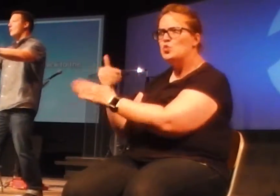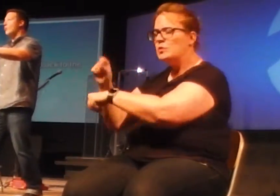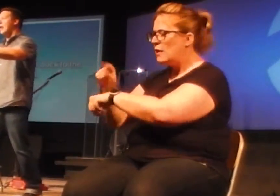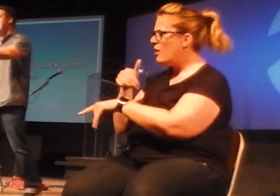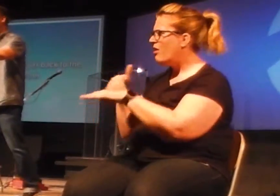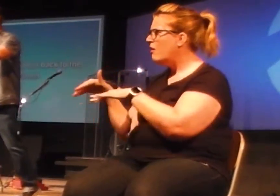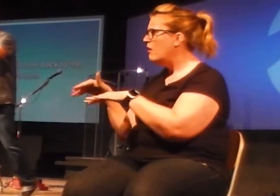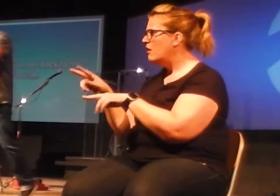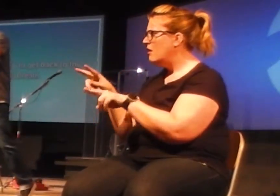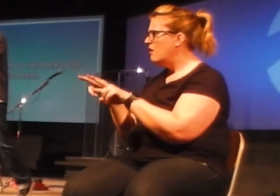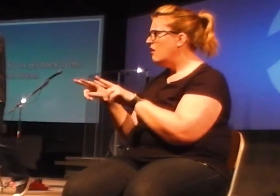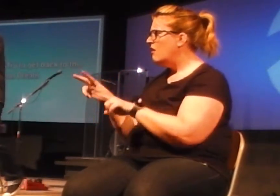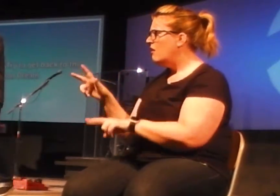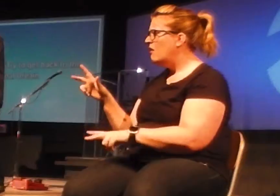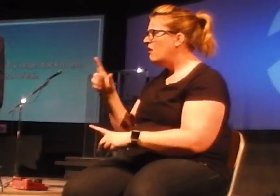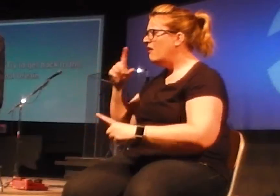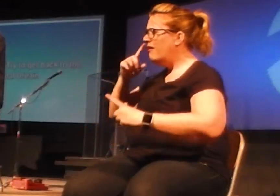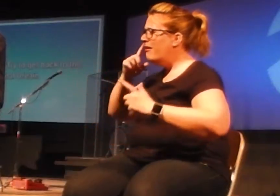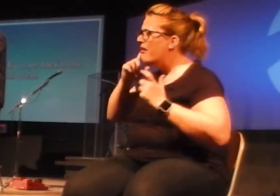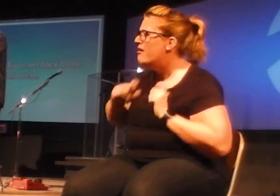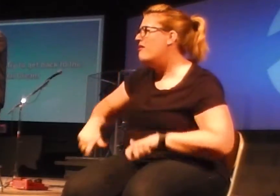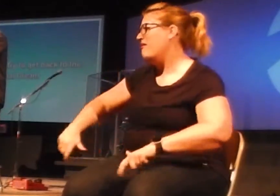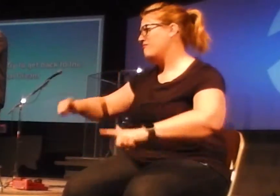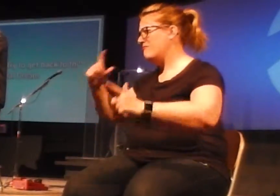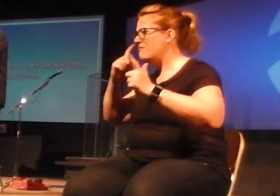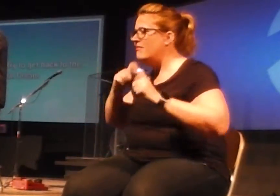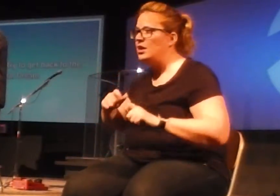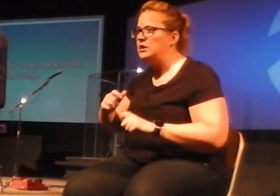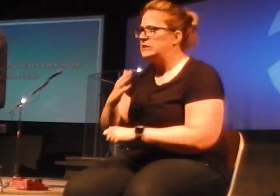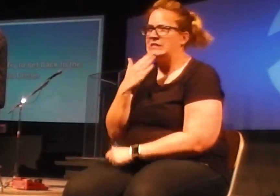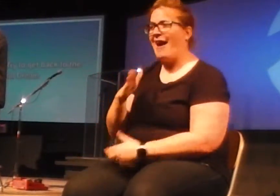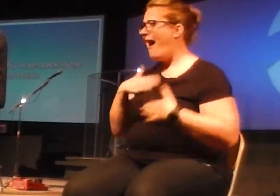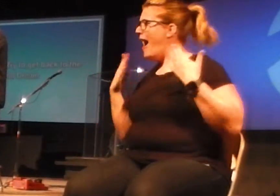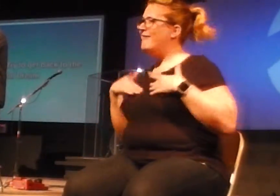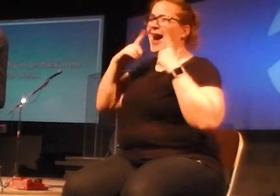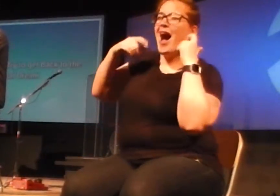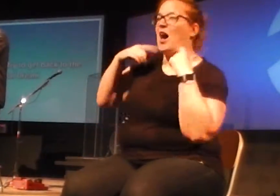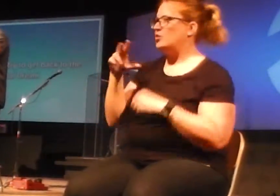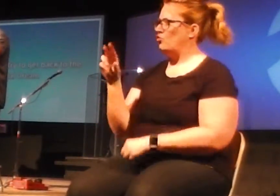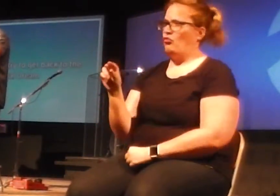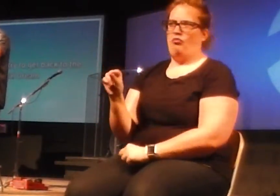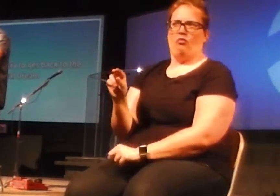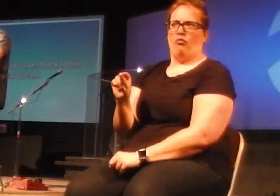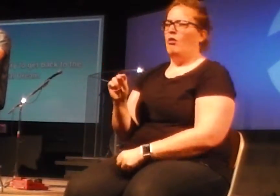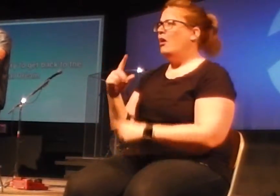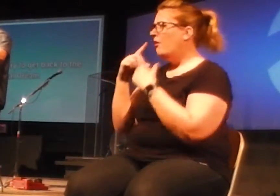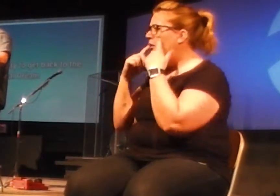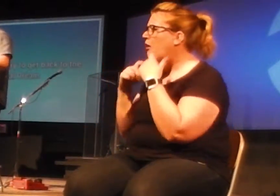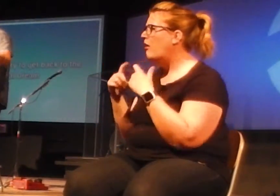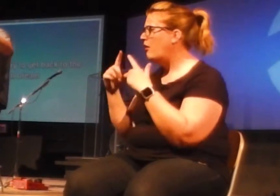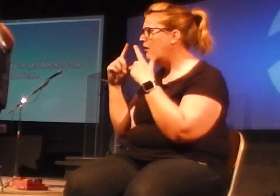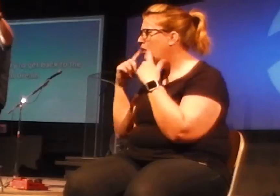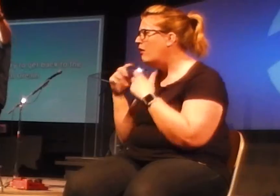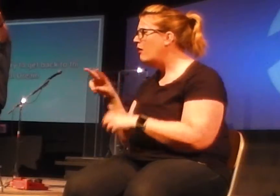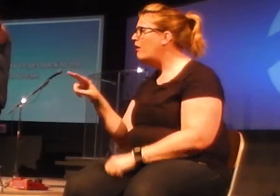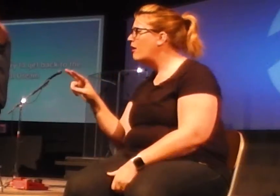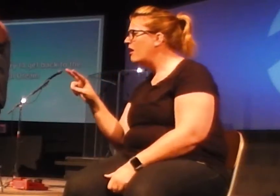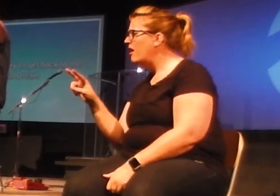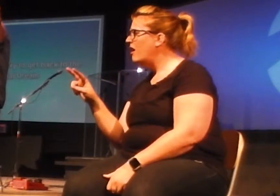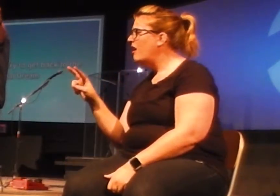wept out loud. And not in a good way. It says they wept out loud because they remembered the glory of the old